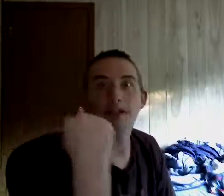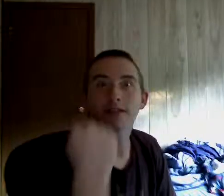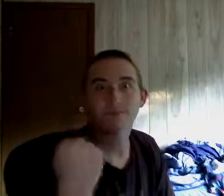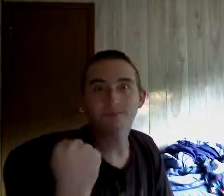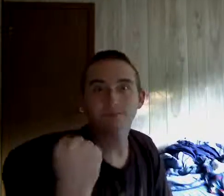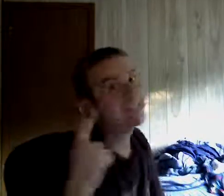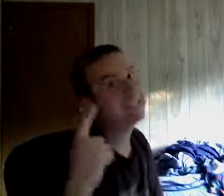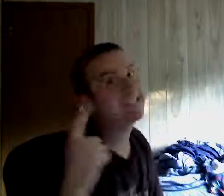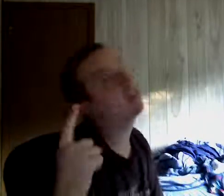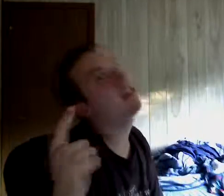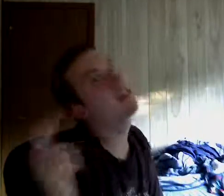pissed off.